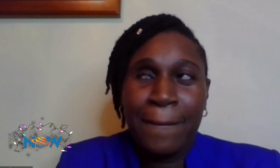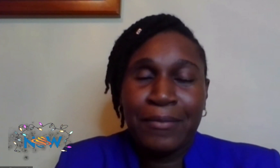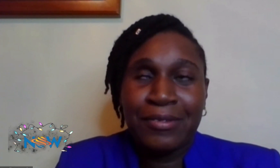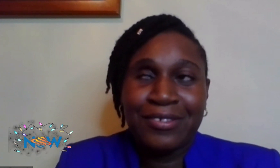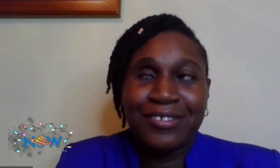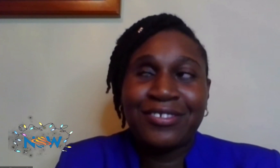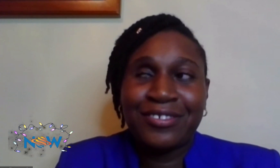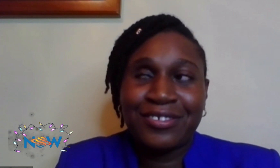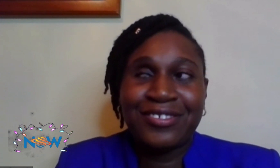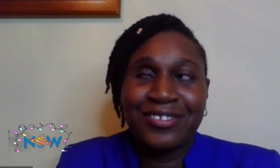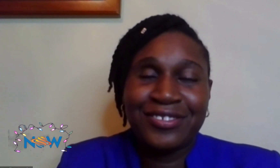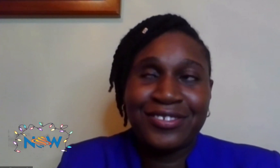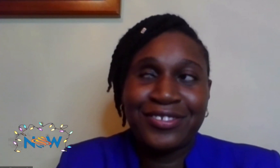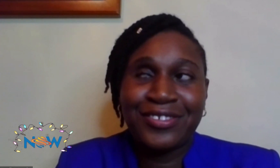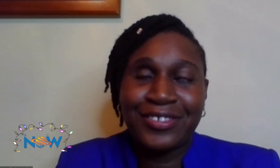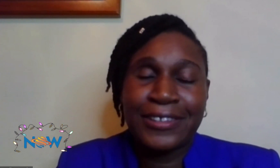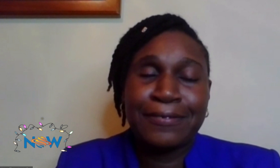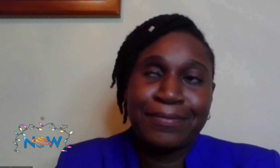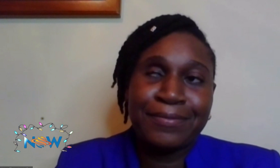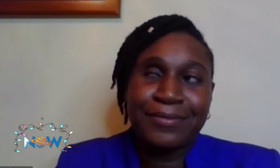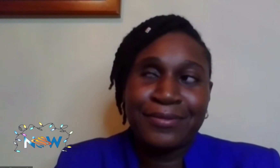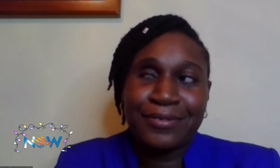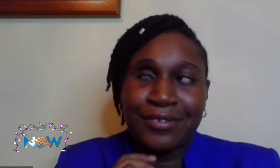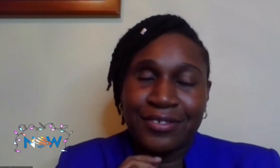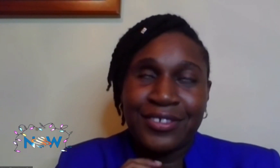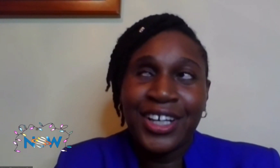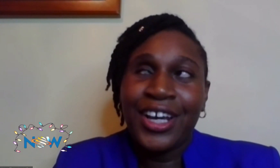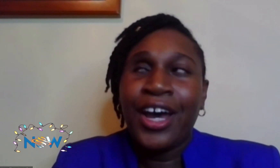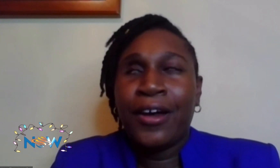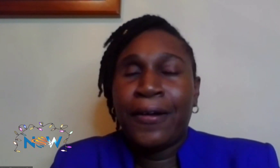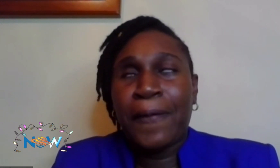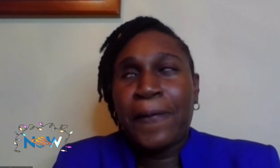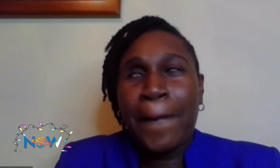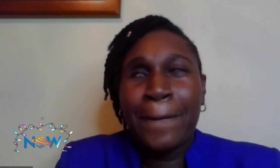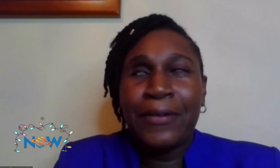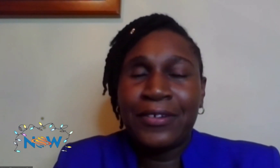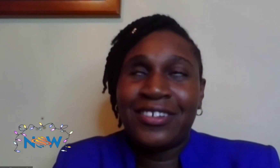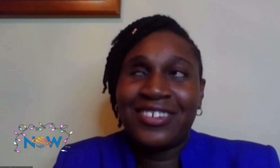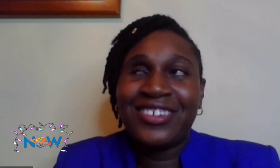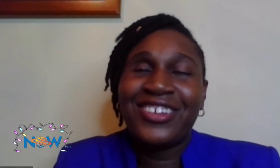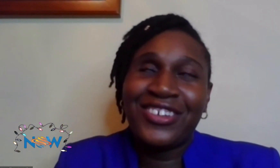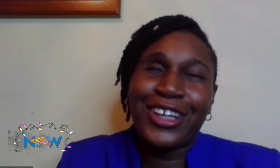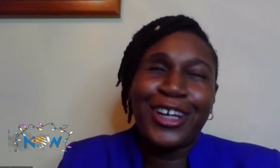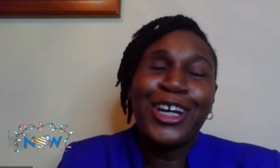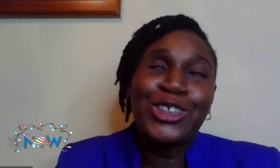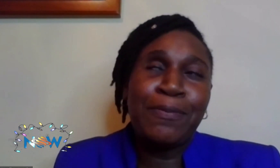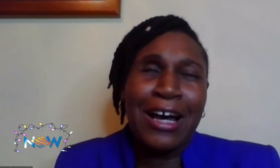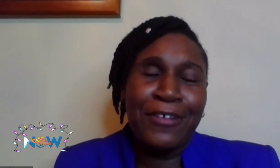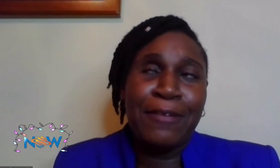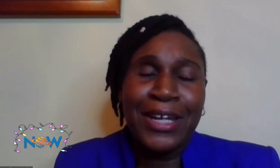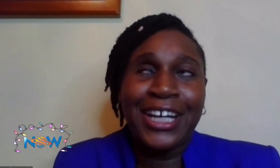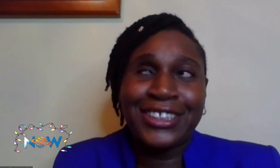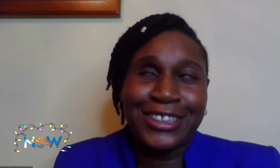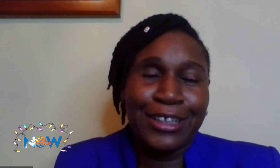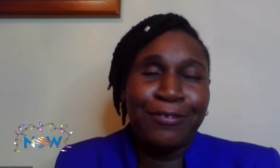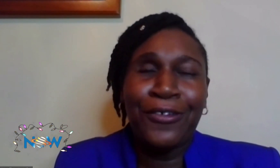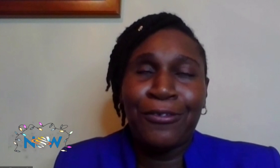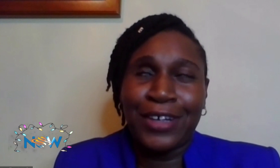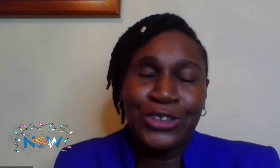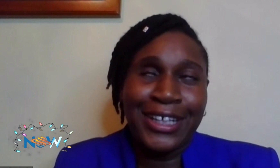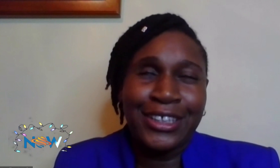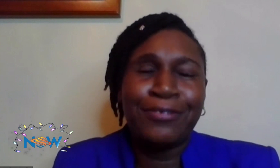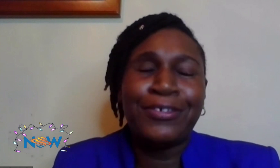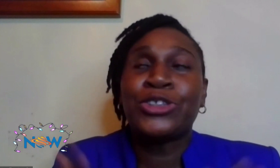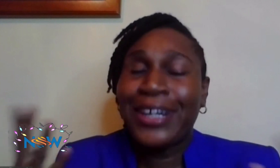work with your team? Where do you see Pavi going in that regard? Okay. So, Pavi have been existing